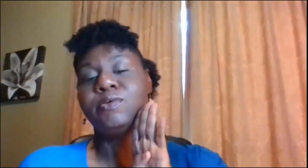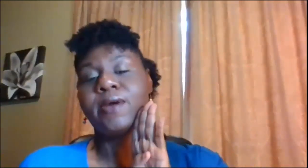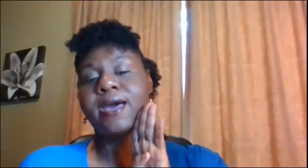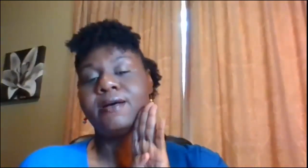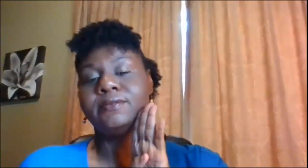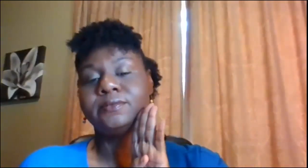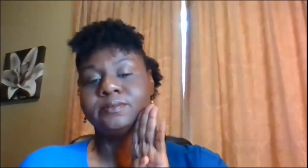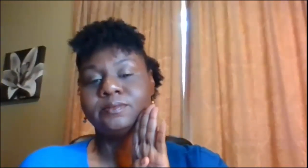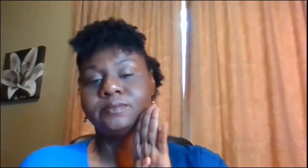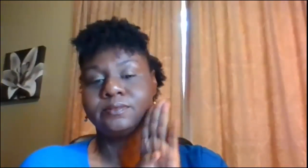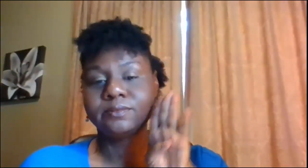brown